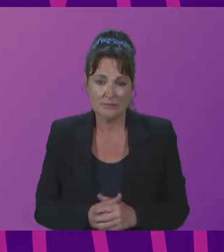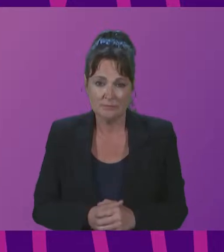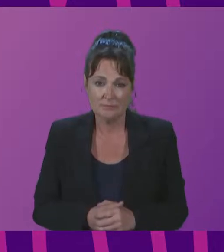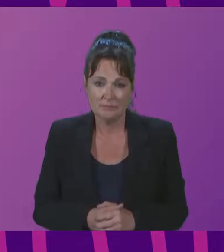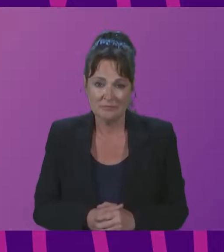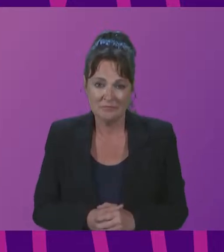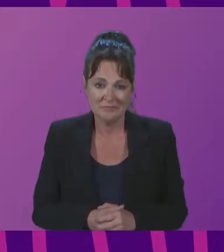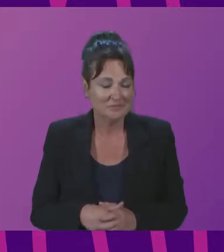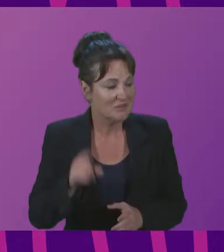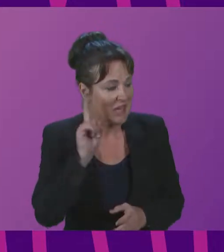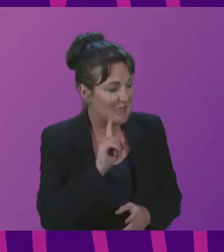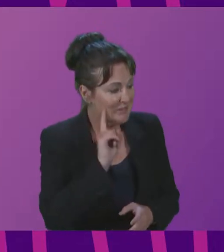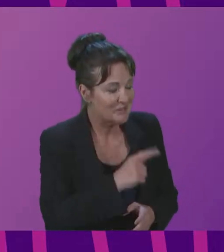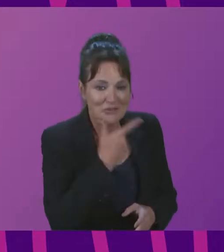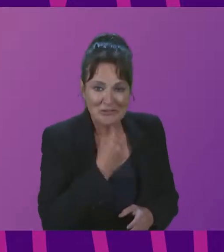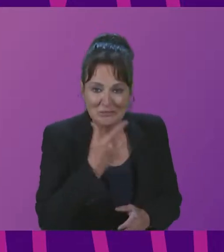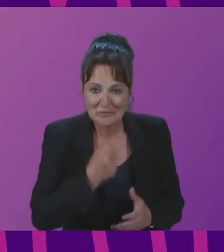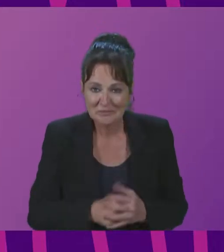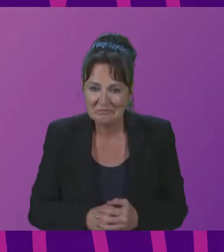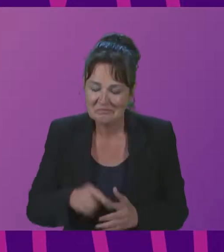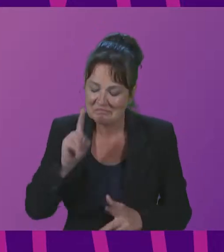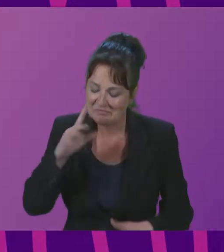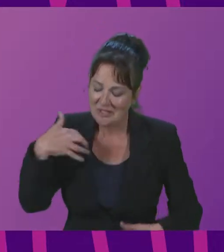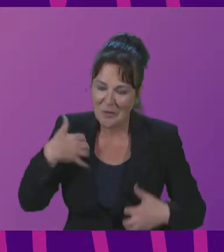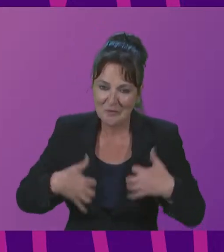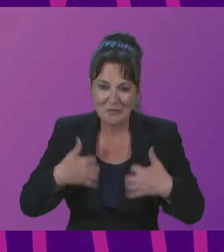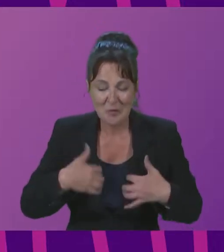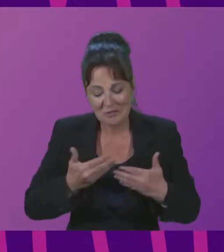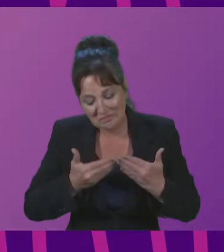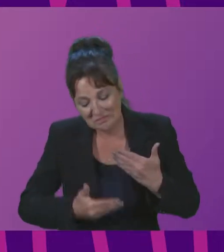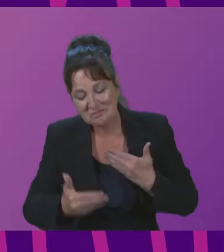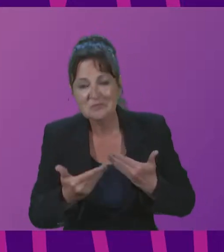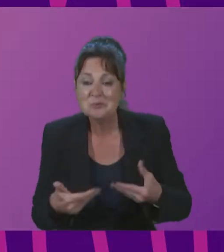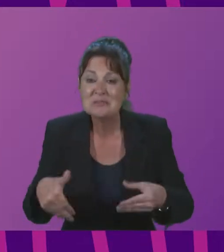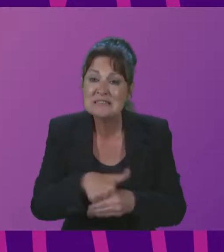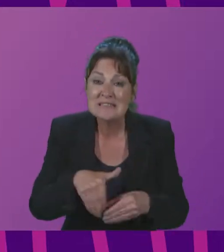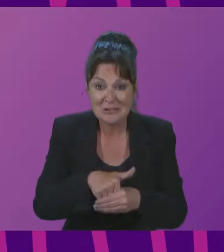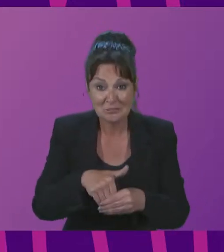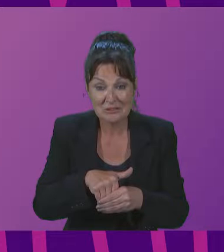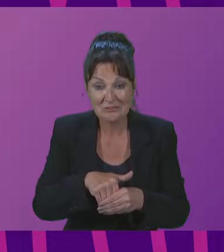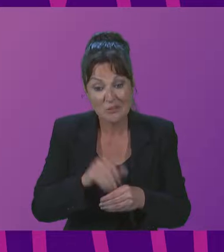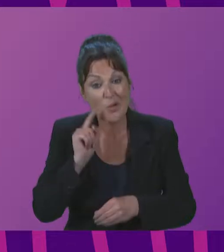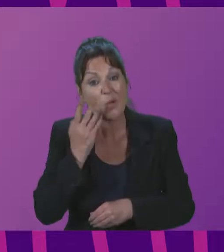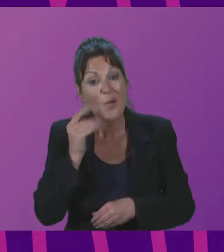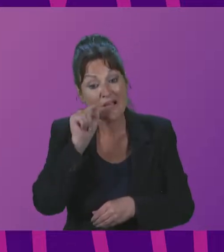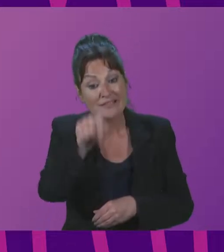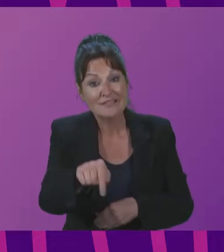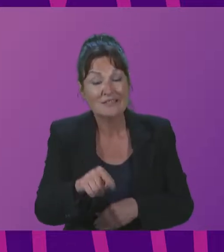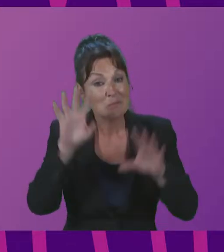Excellencies, ladies and gentlemen, I look forward to the participation of many of you during Mondiacul 2022,